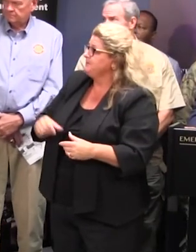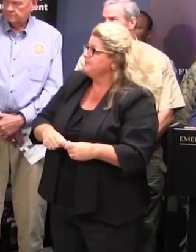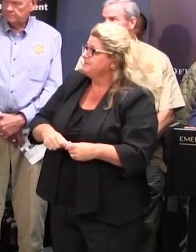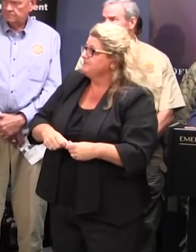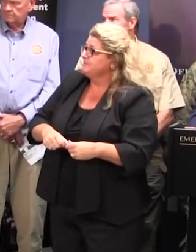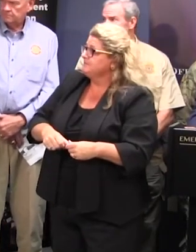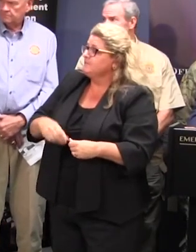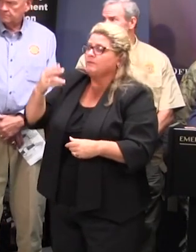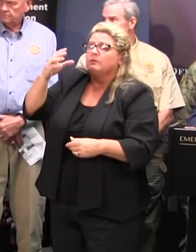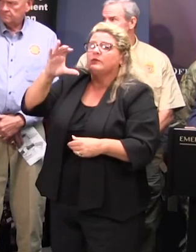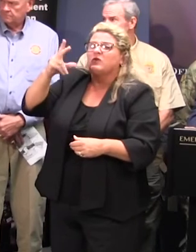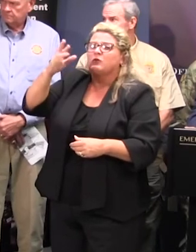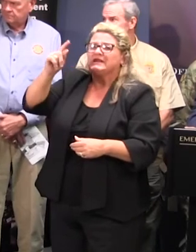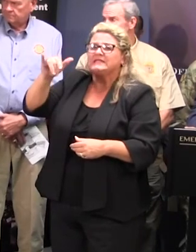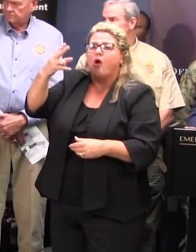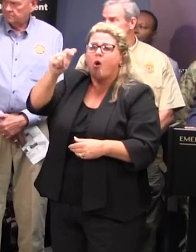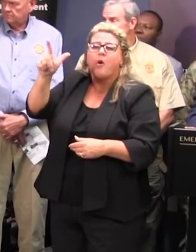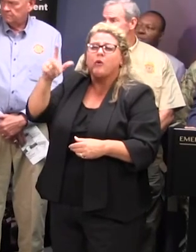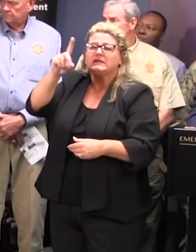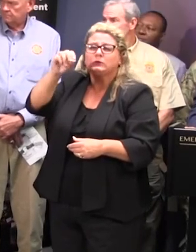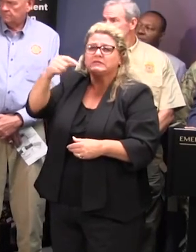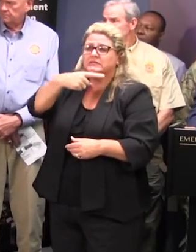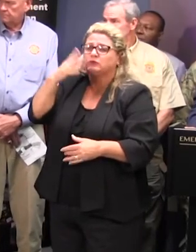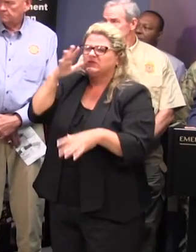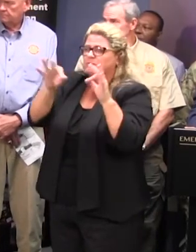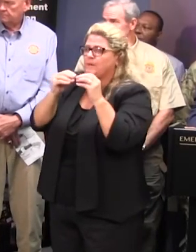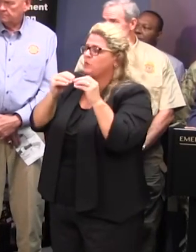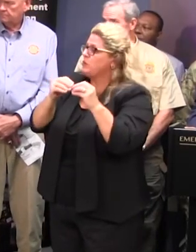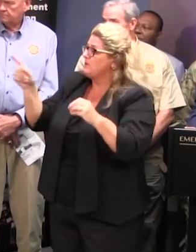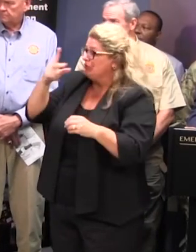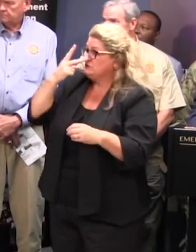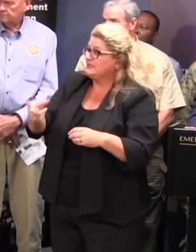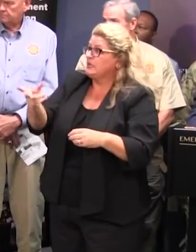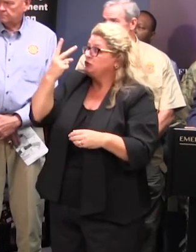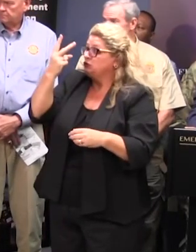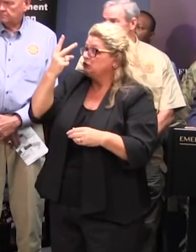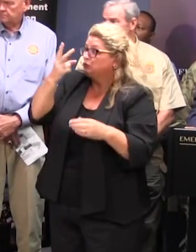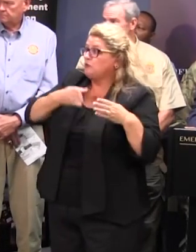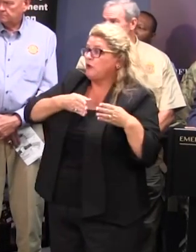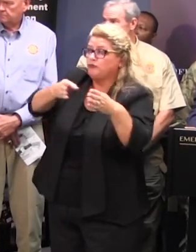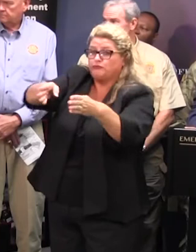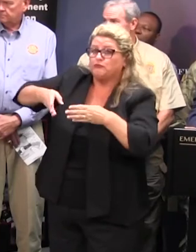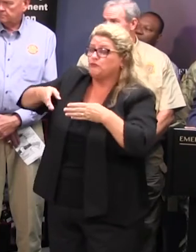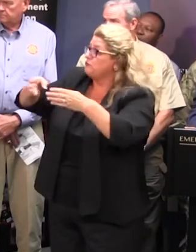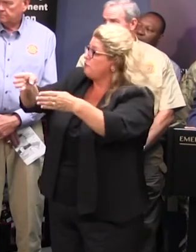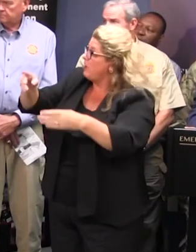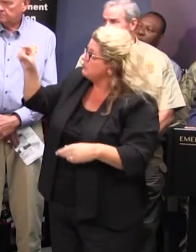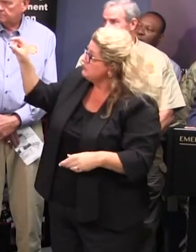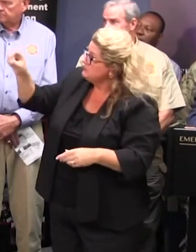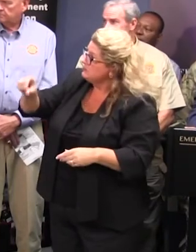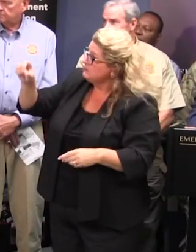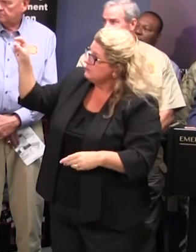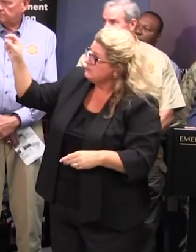christy hall will go into that in a little while but you will see the two rows of obstacles there